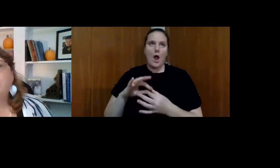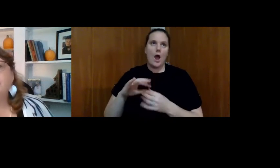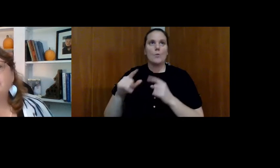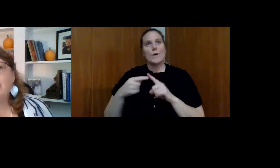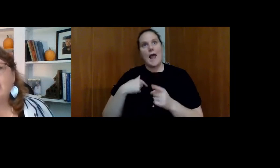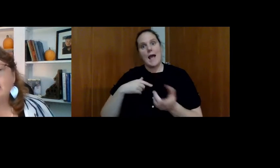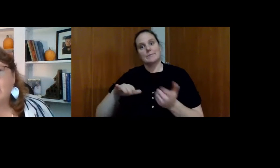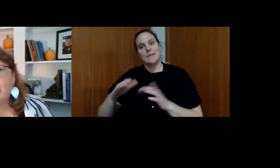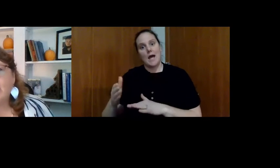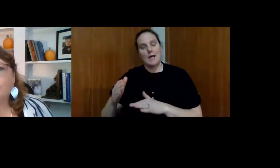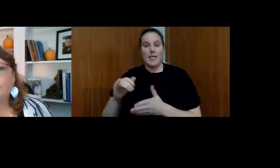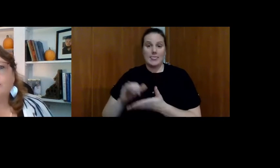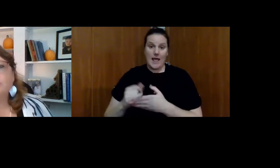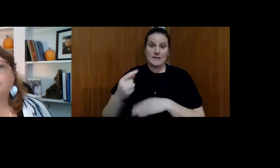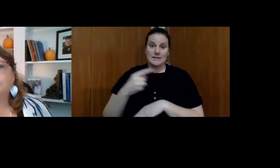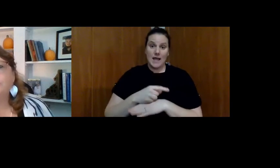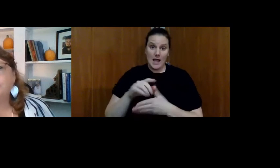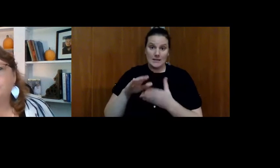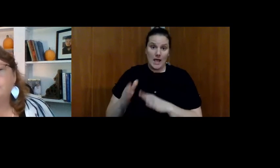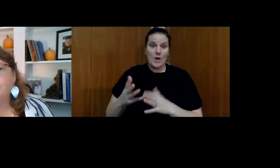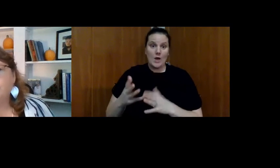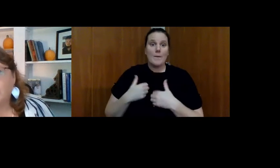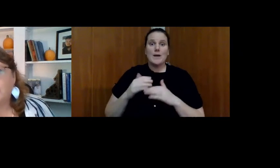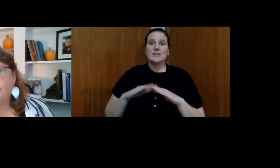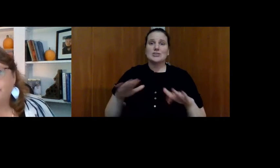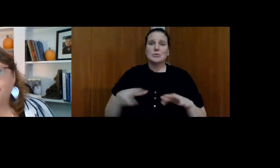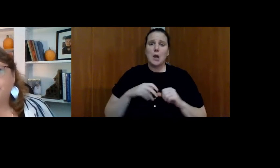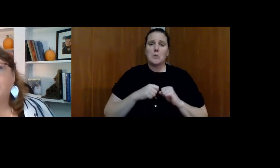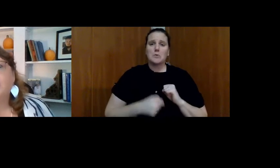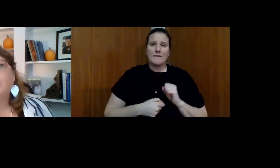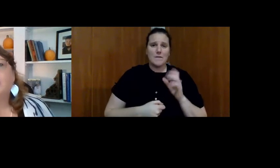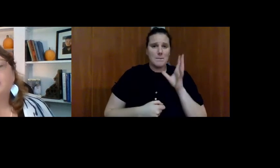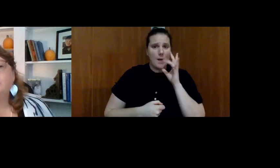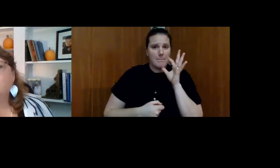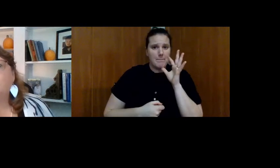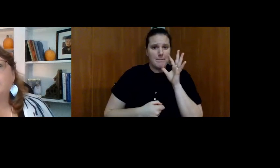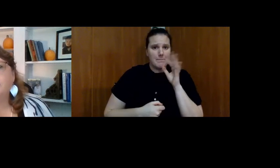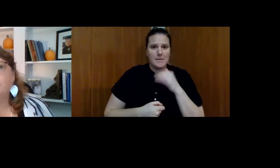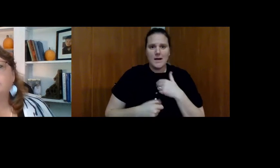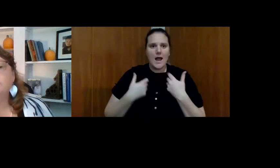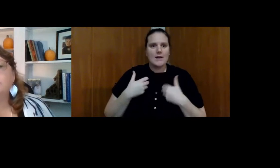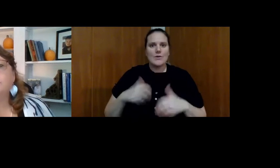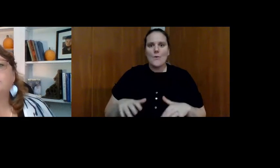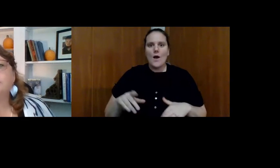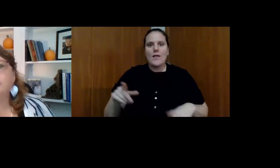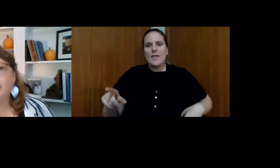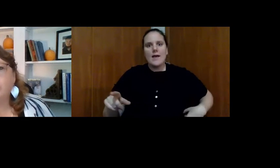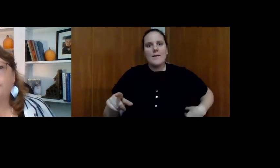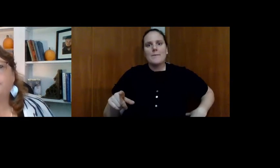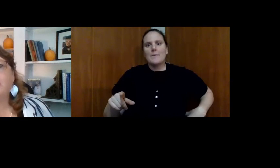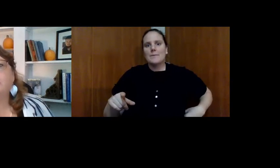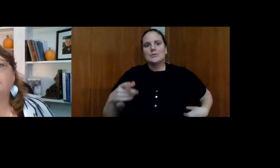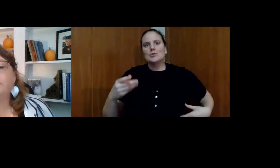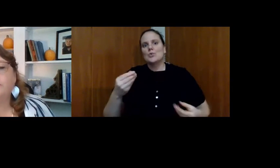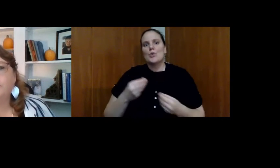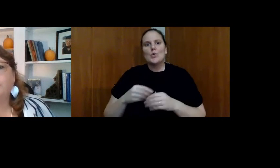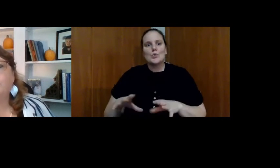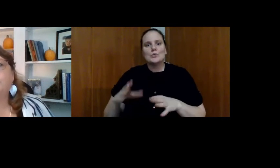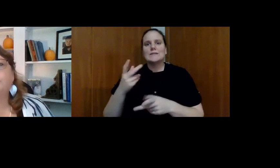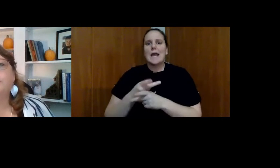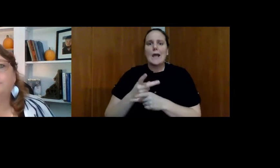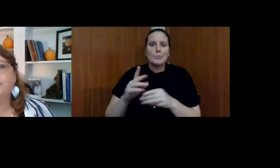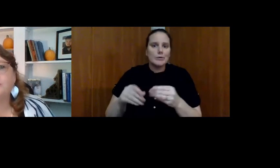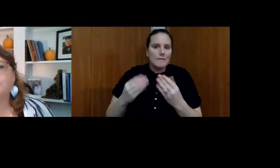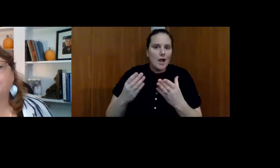But on the day I die, I want my children to grieve their mom. I don't want them to lose their care provider, their